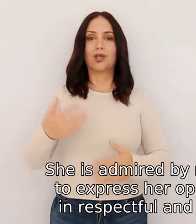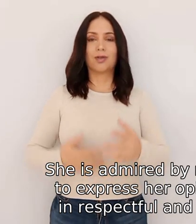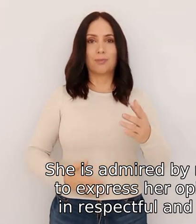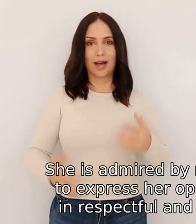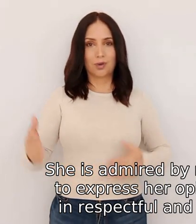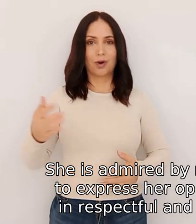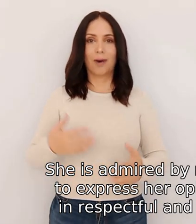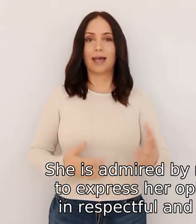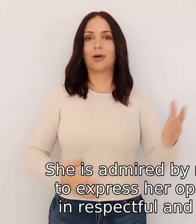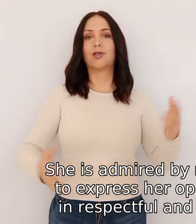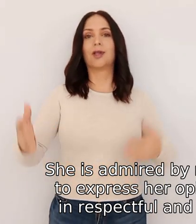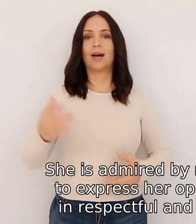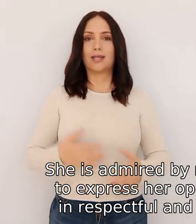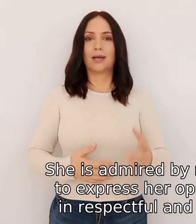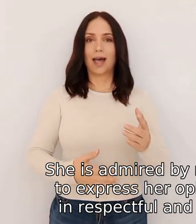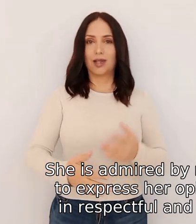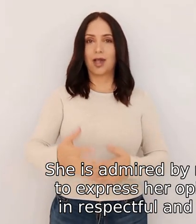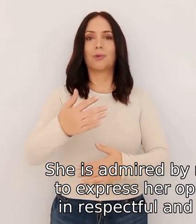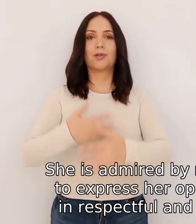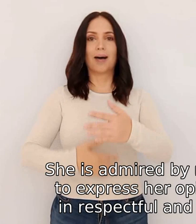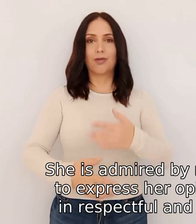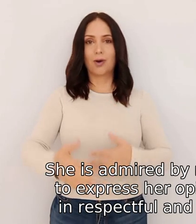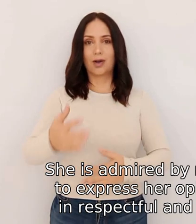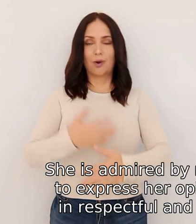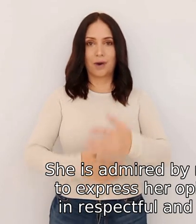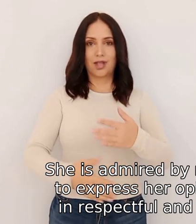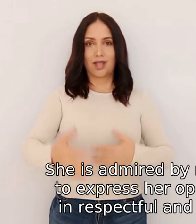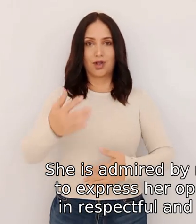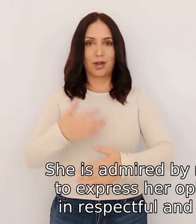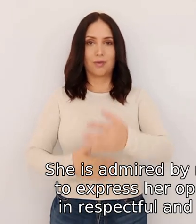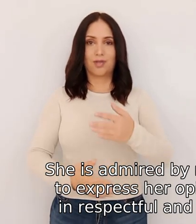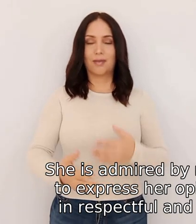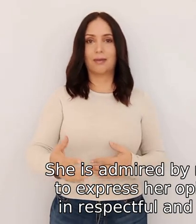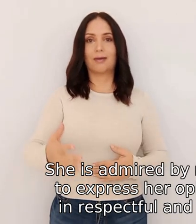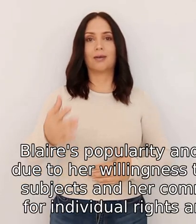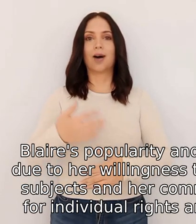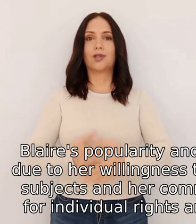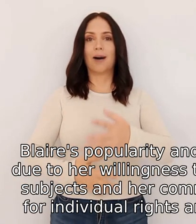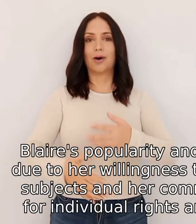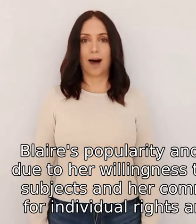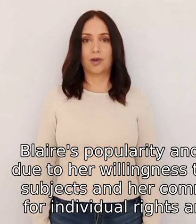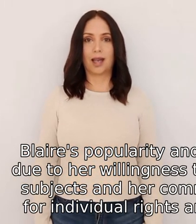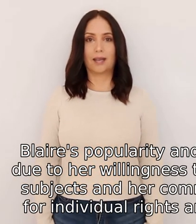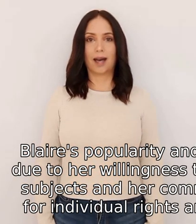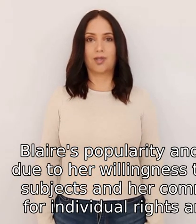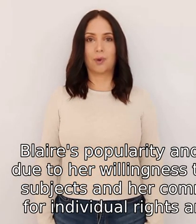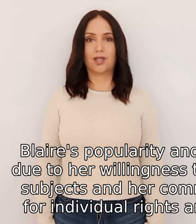to express her opinions and engage in respectful and open discussions blair's popularity and influence